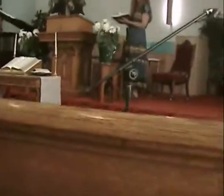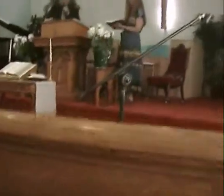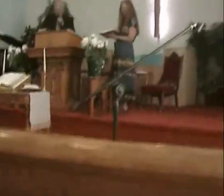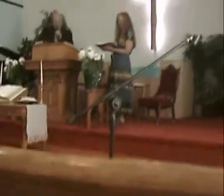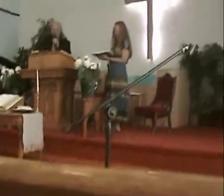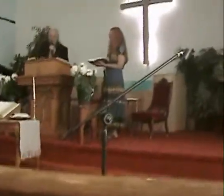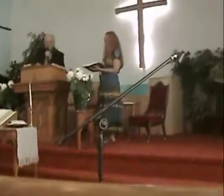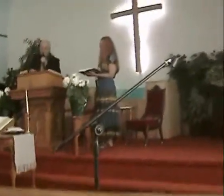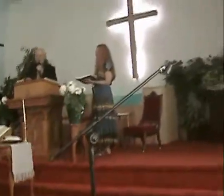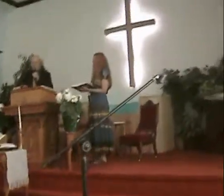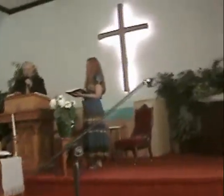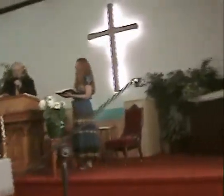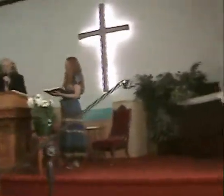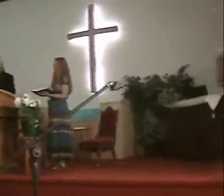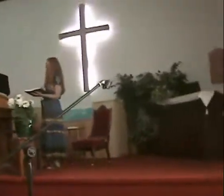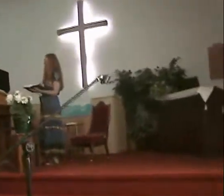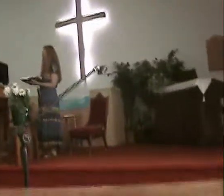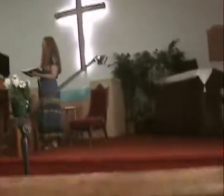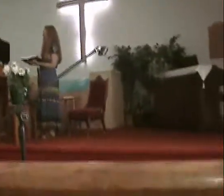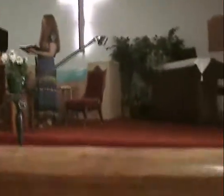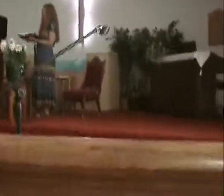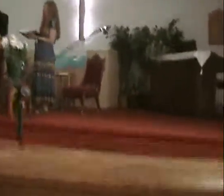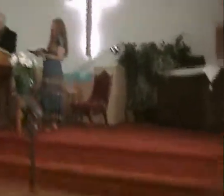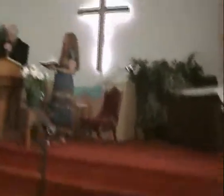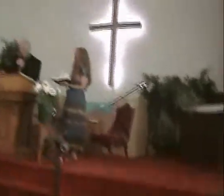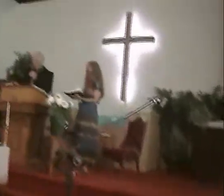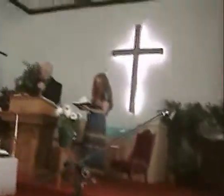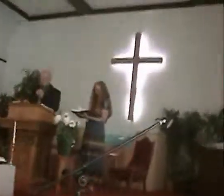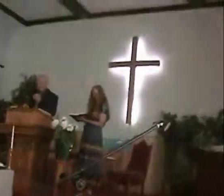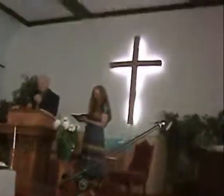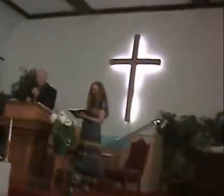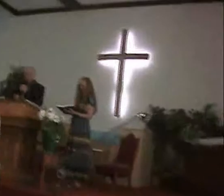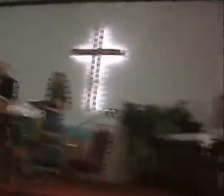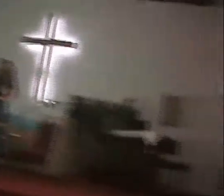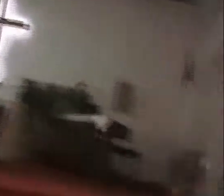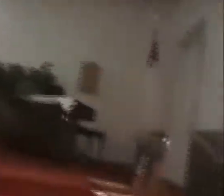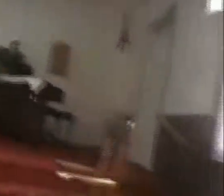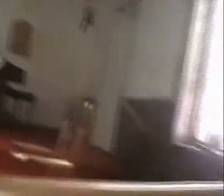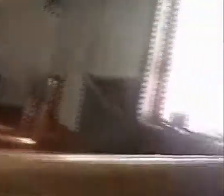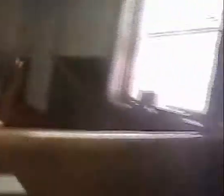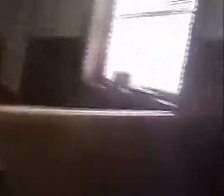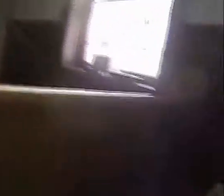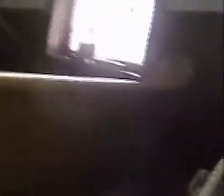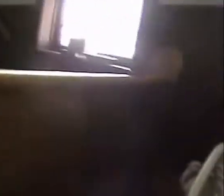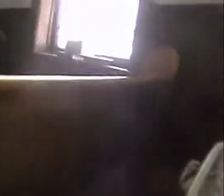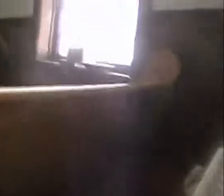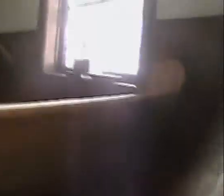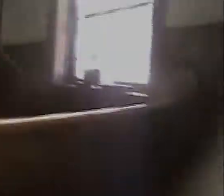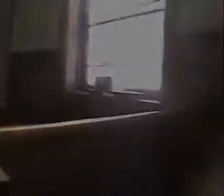3.30. I know, this is so bad. is so I'm going to work. I don't want to do it. What's that?